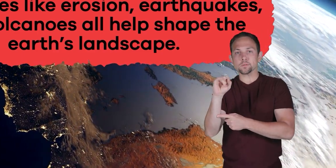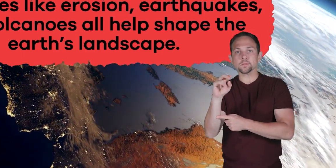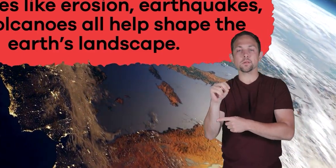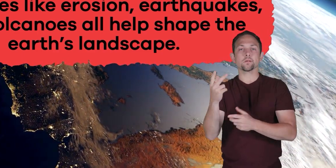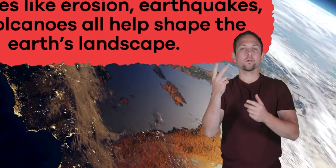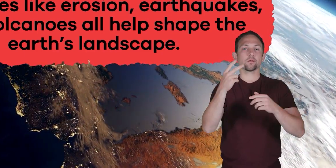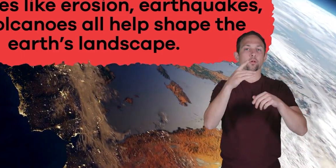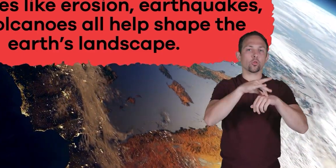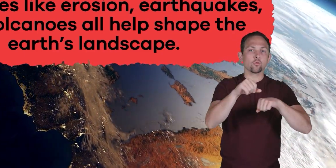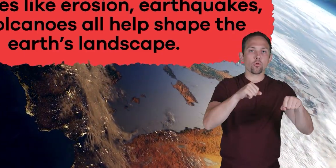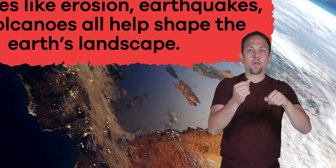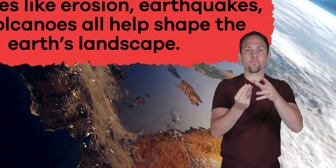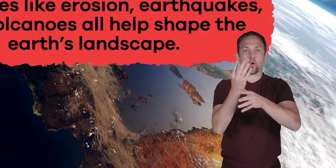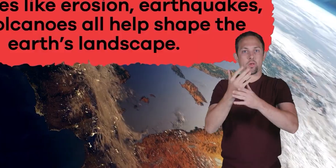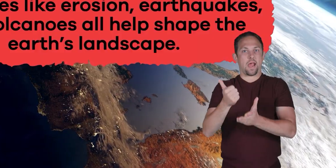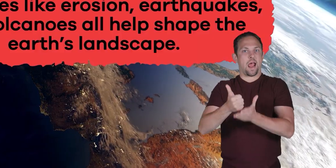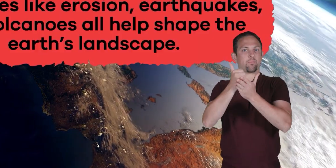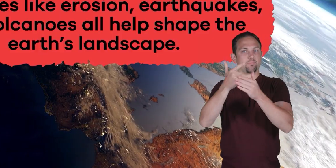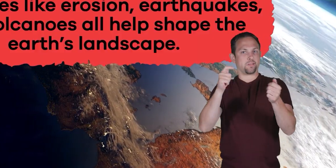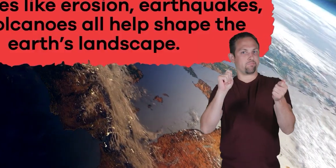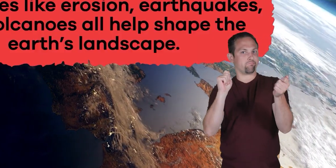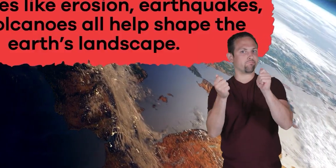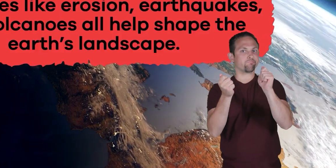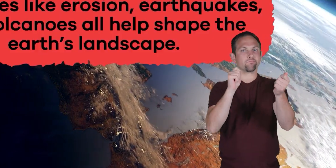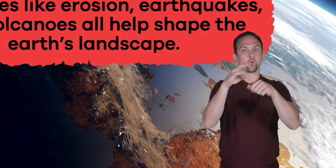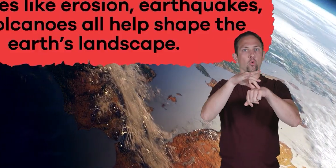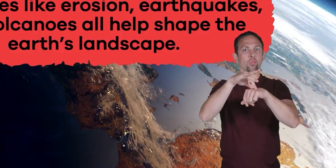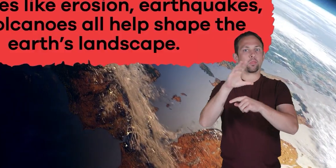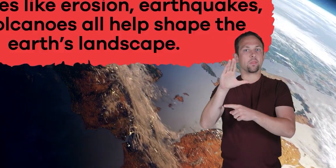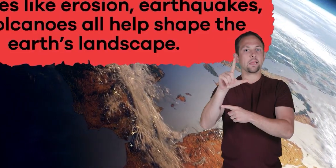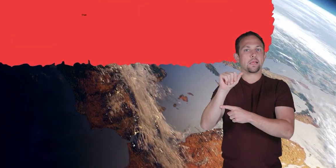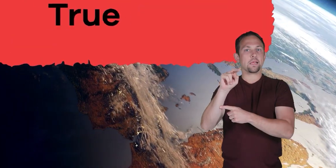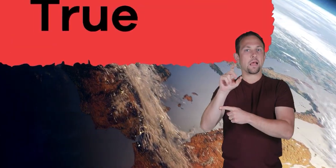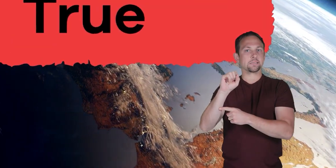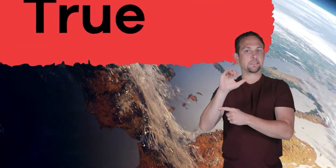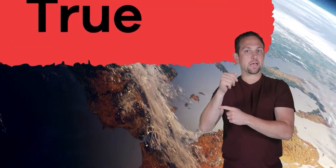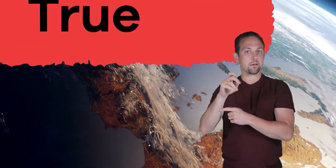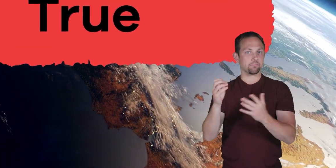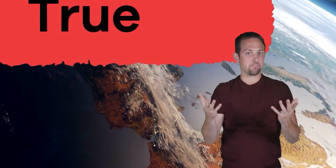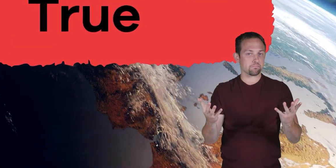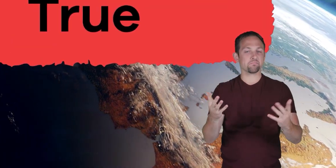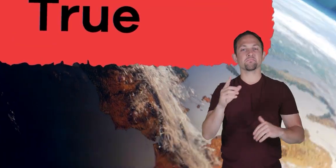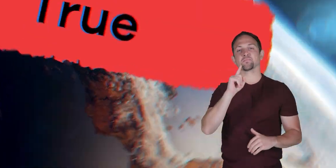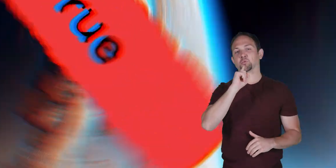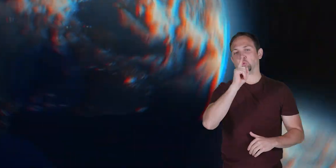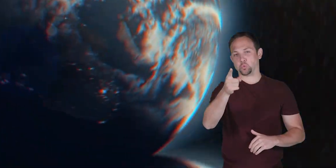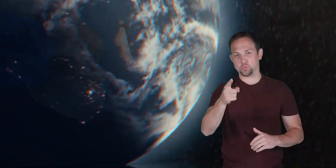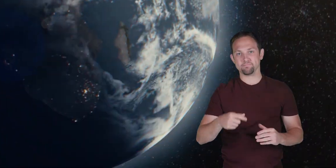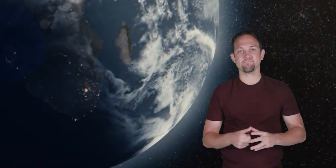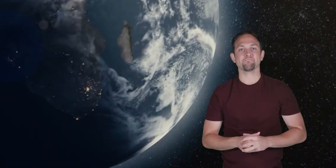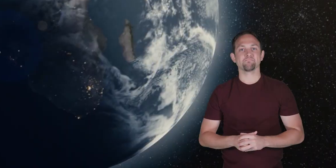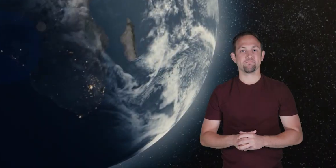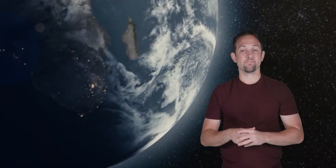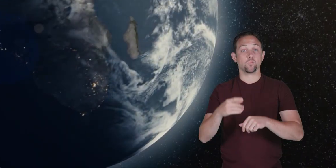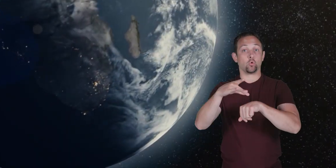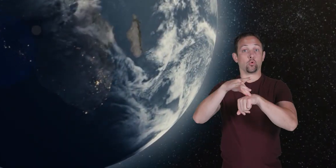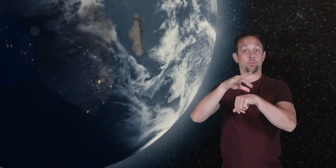volcanoes all help shape the earth's landscape the earth's atmosphere